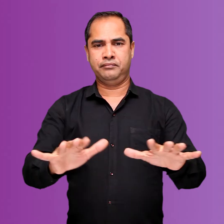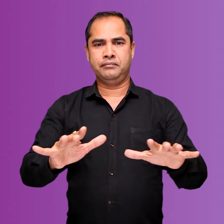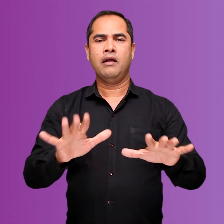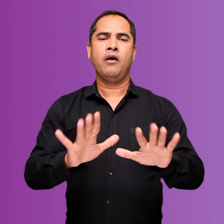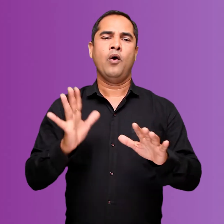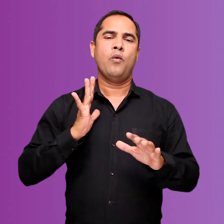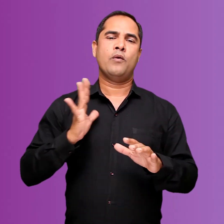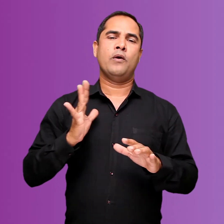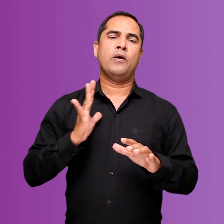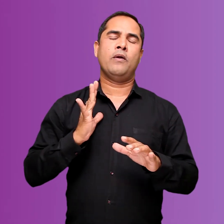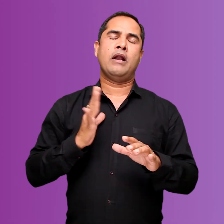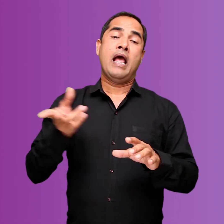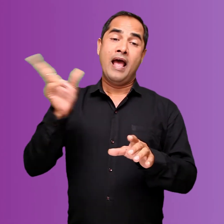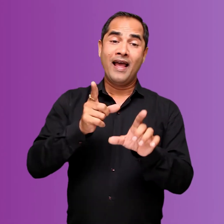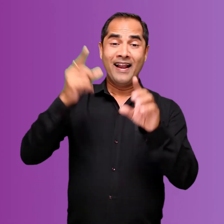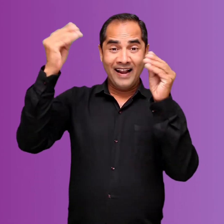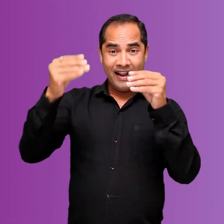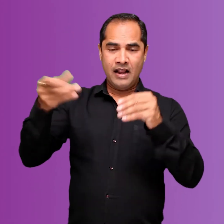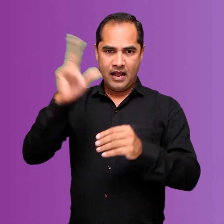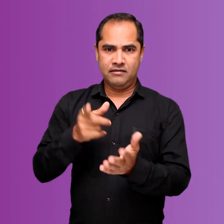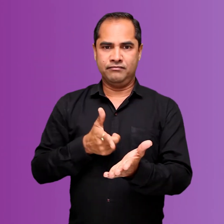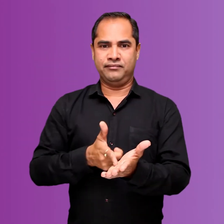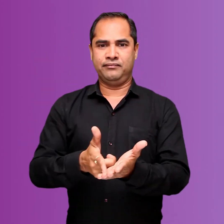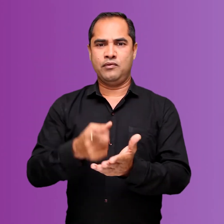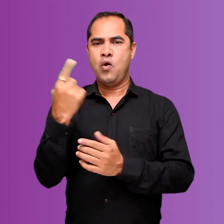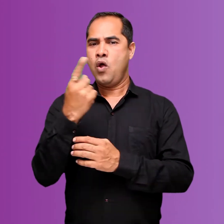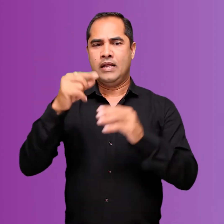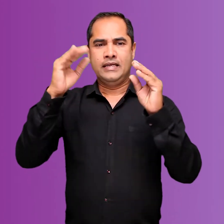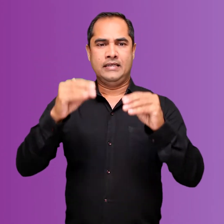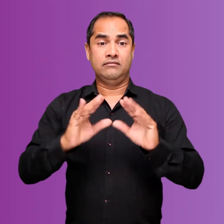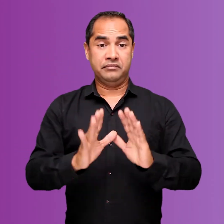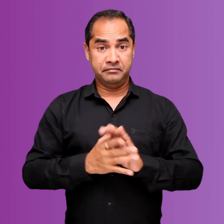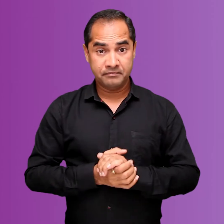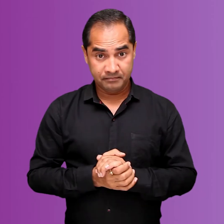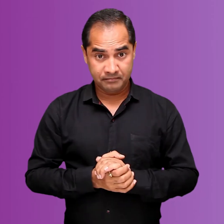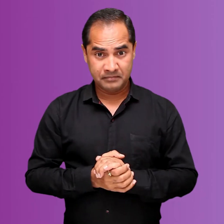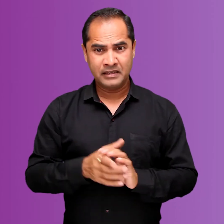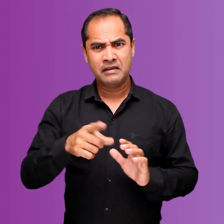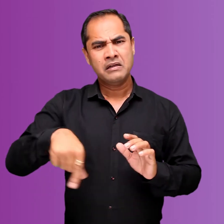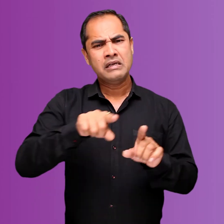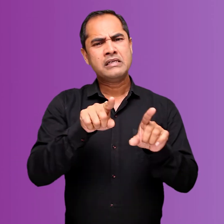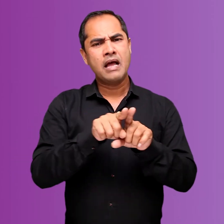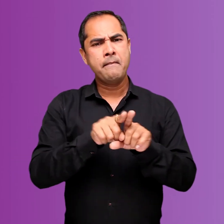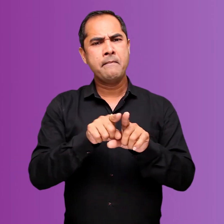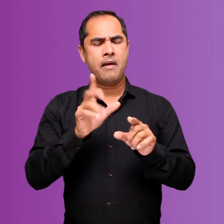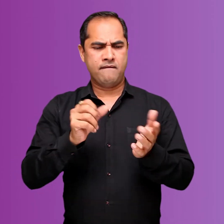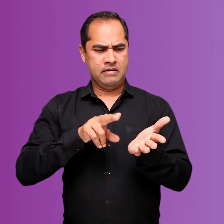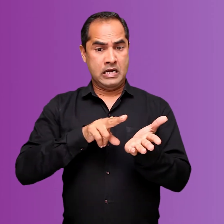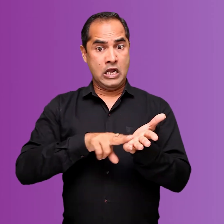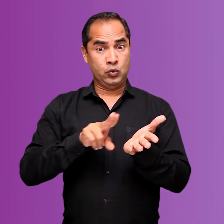field is burned down. This type of farming depends upon monsoon and natural fertility